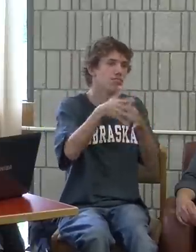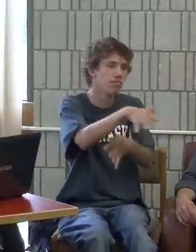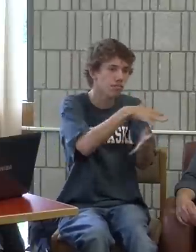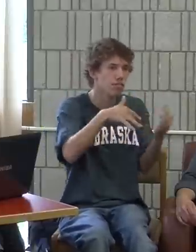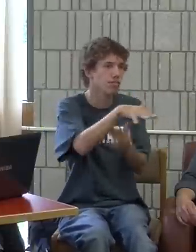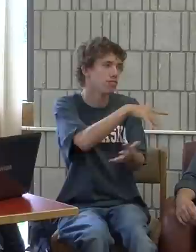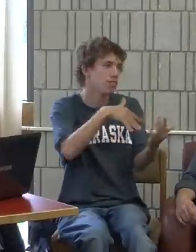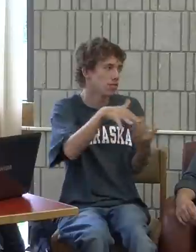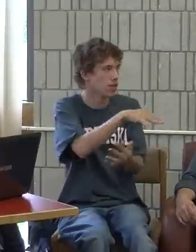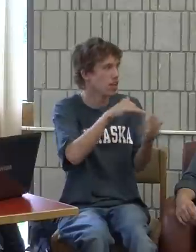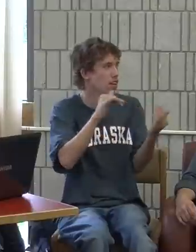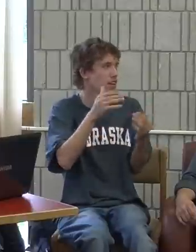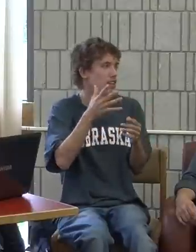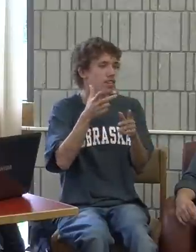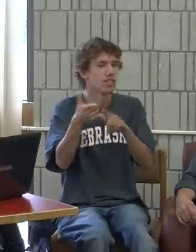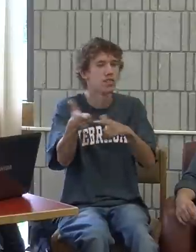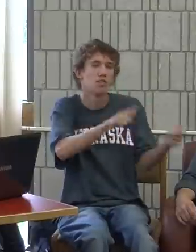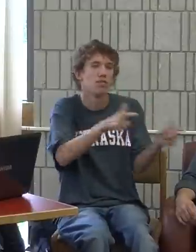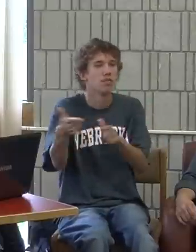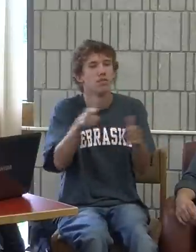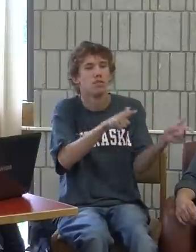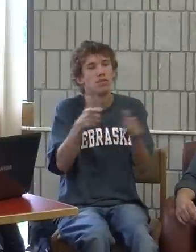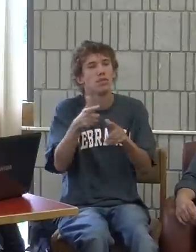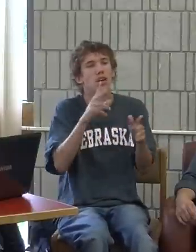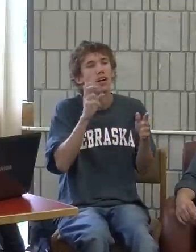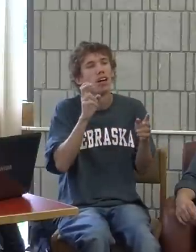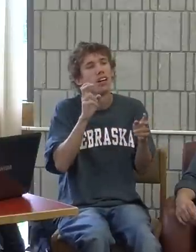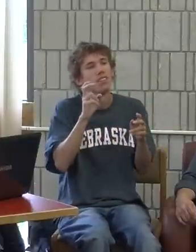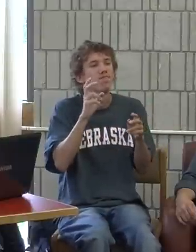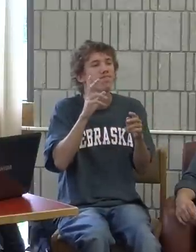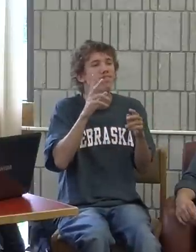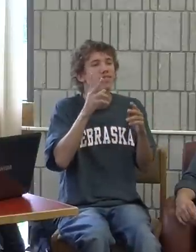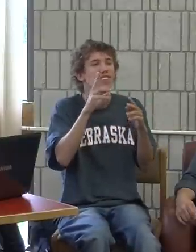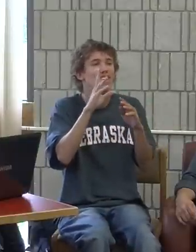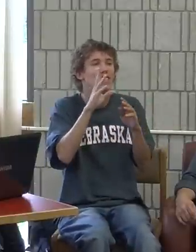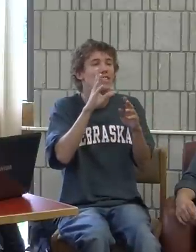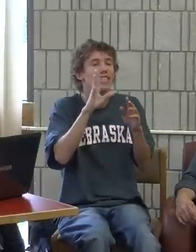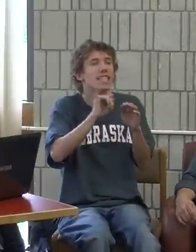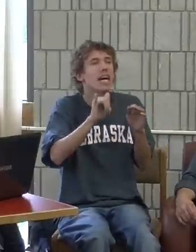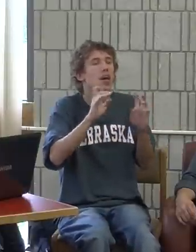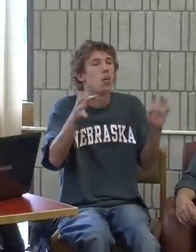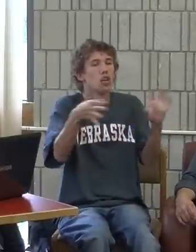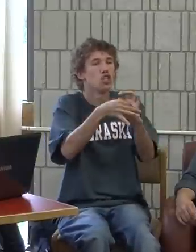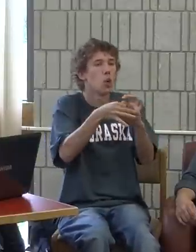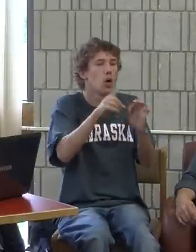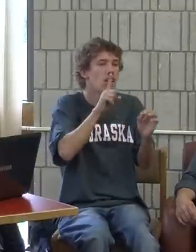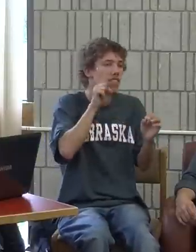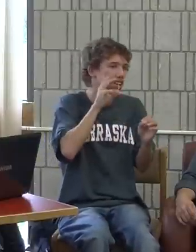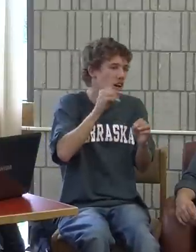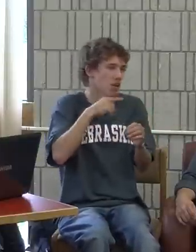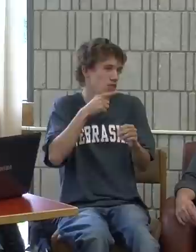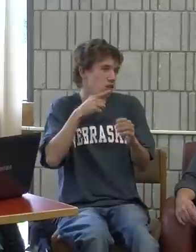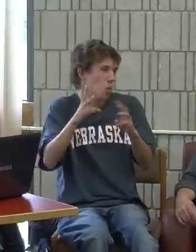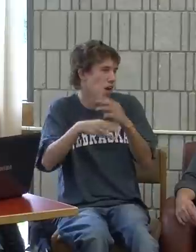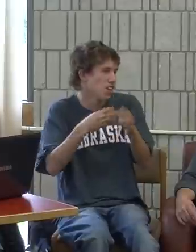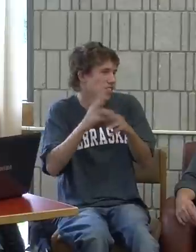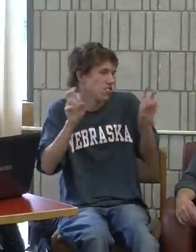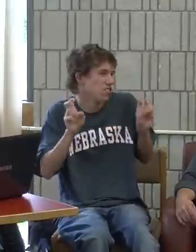then there's also a self-contained classroom of just deaf students. So